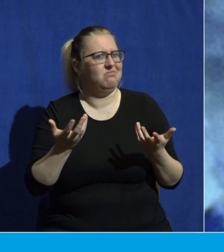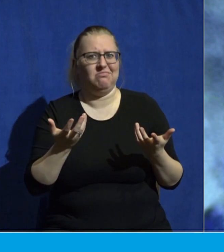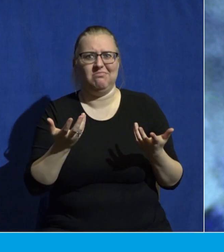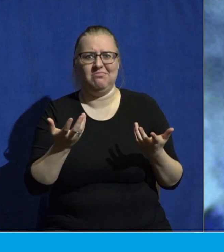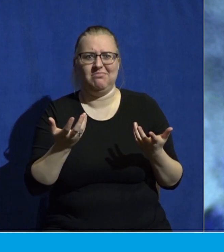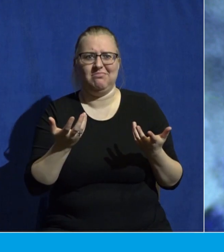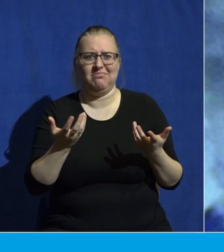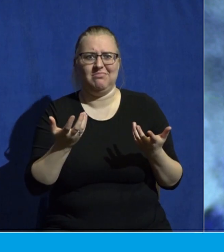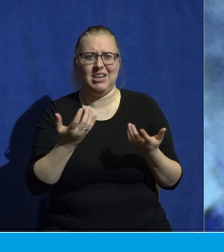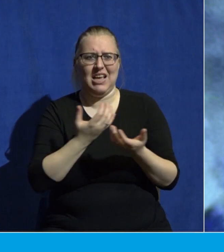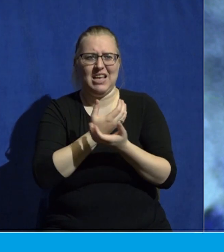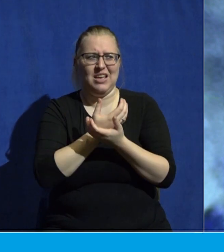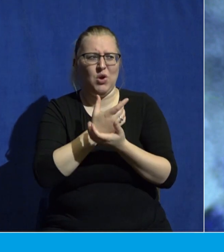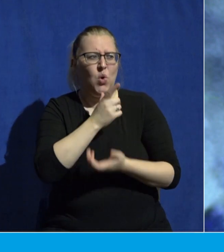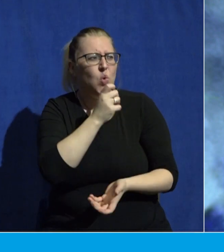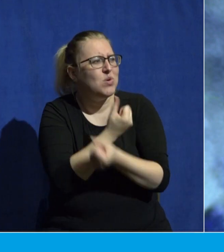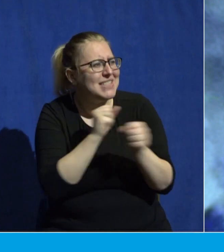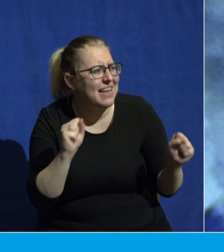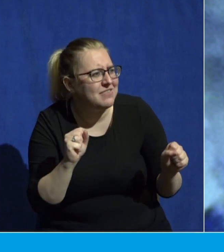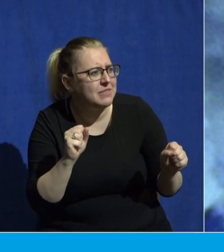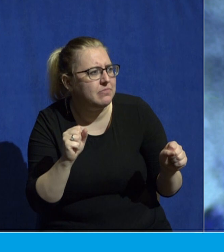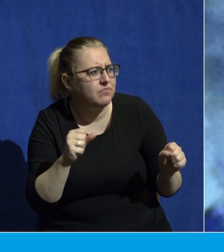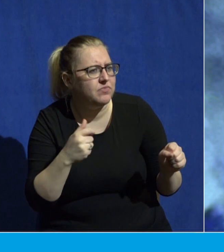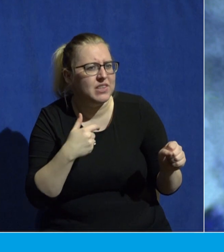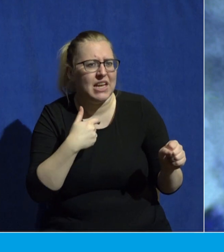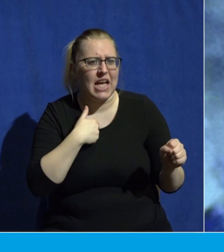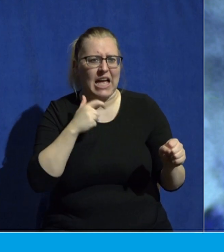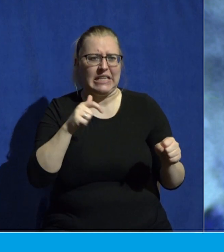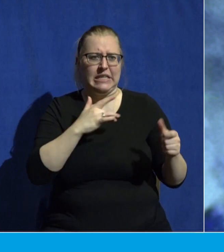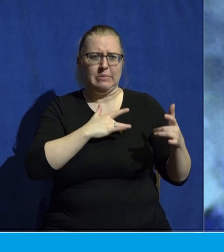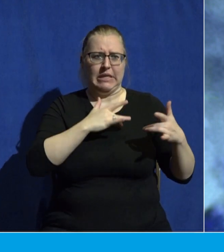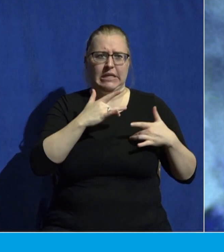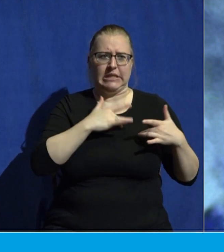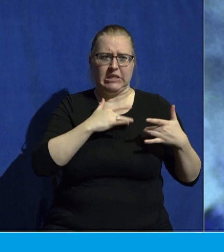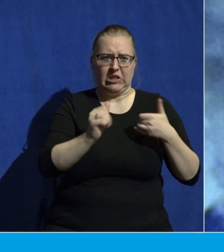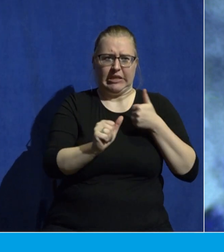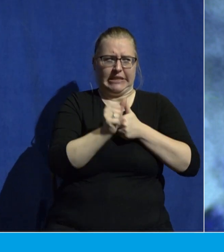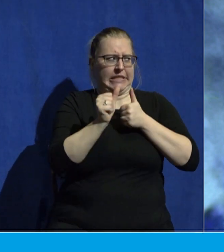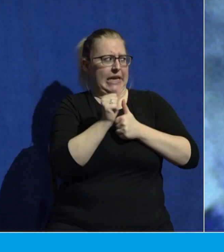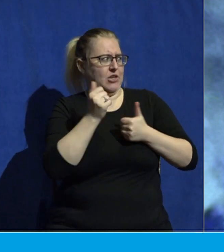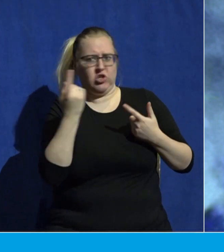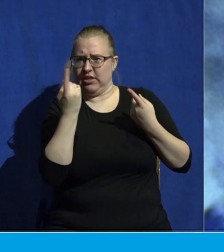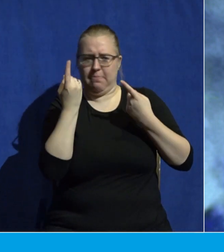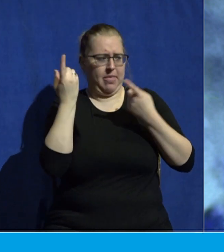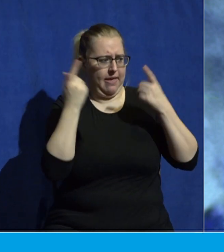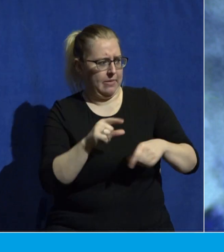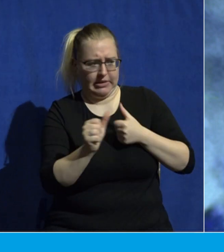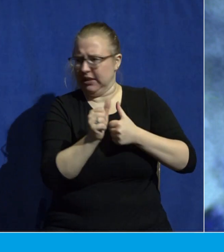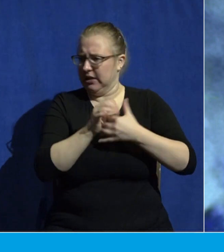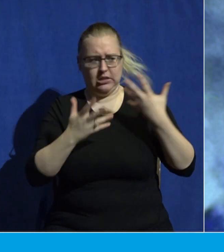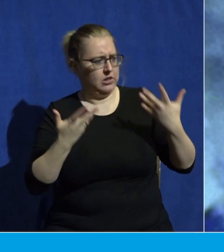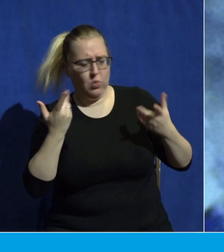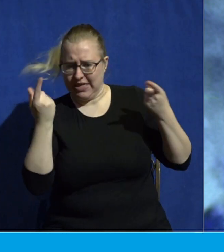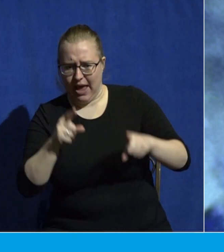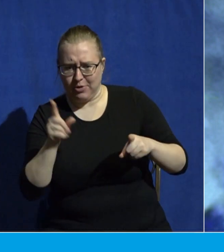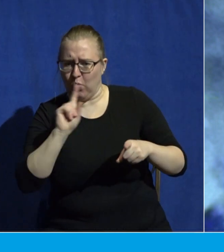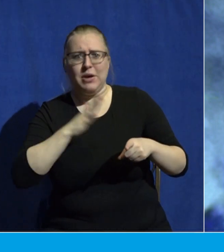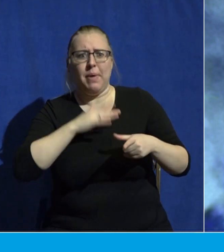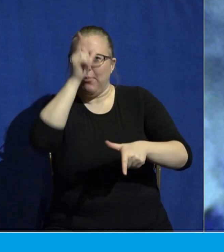Saved by who? Like, do I need to be concerned right now? Am I in imminent danger? Like, what's going on? Where's my brother? And she said, well,